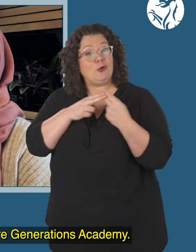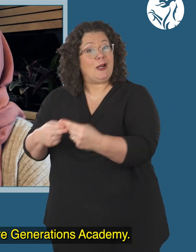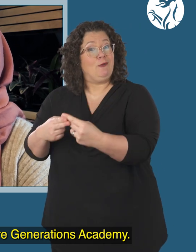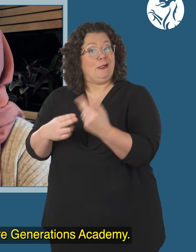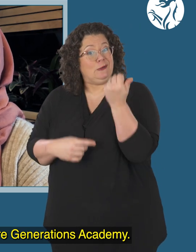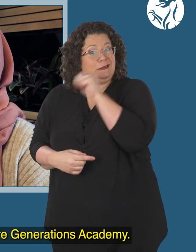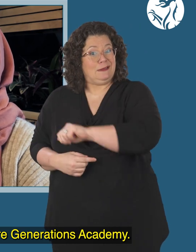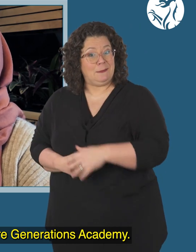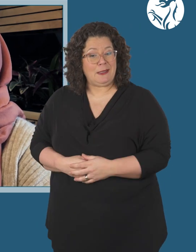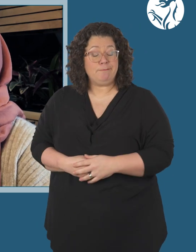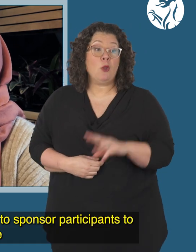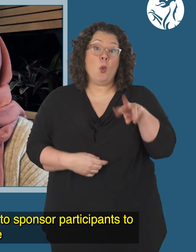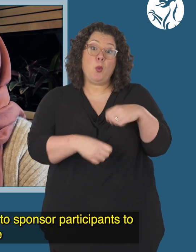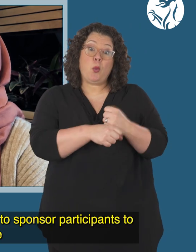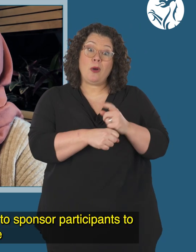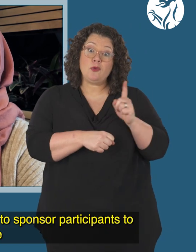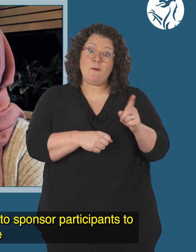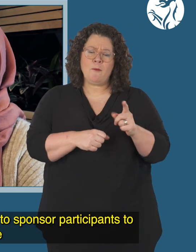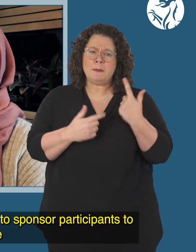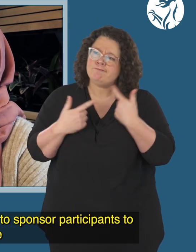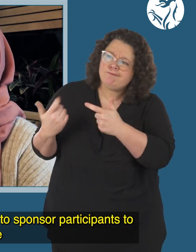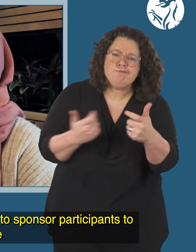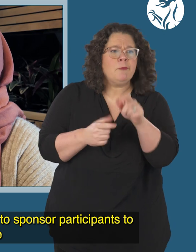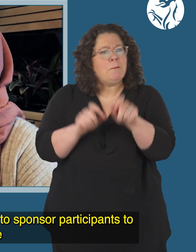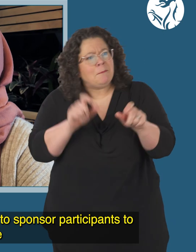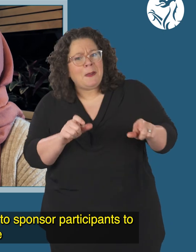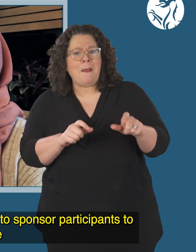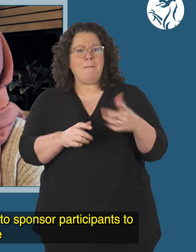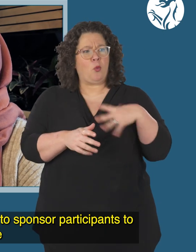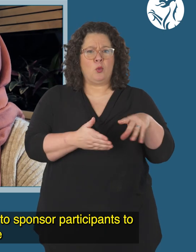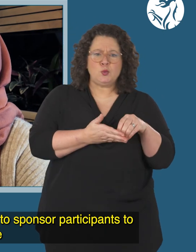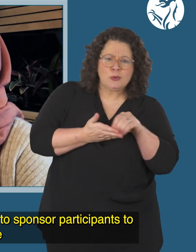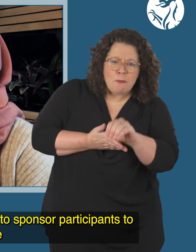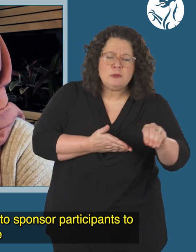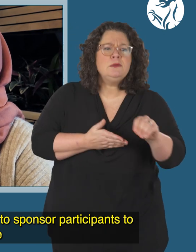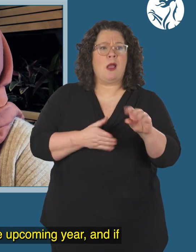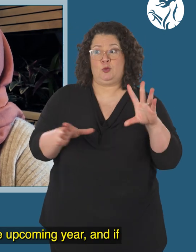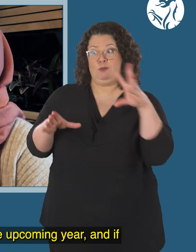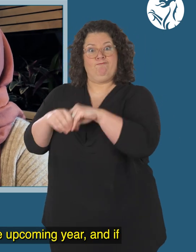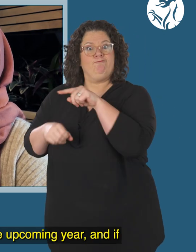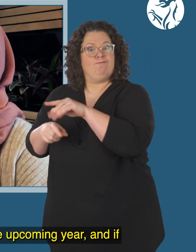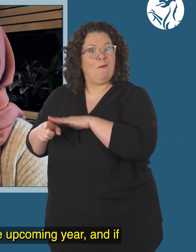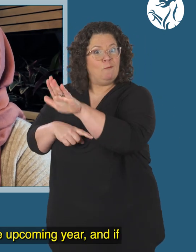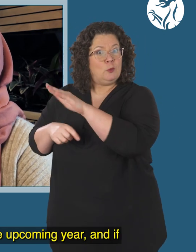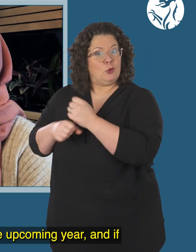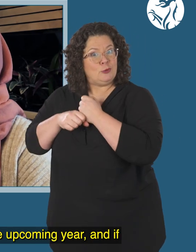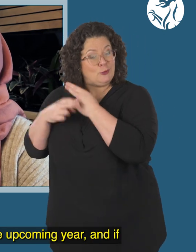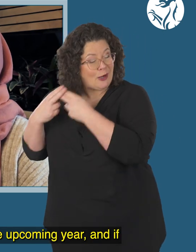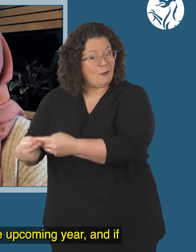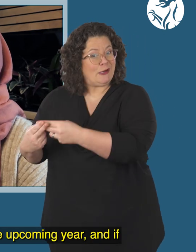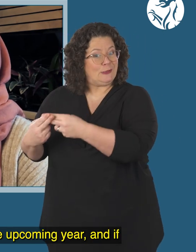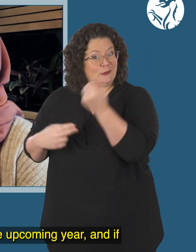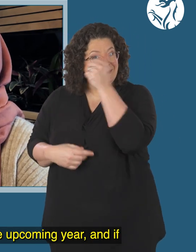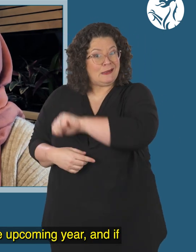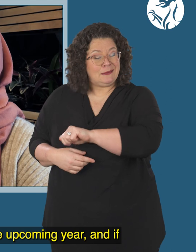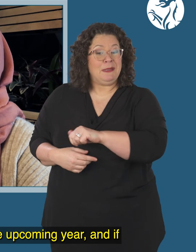future generations academy uh the welsh government were looking to sponsor participants to be part of the future generations academy um